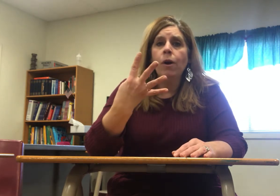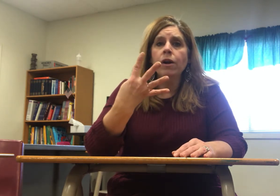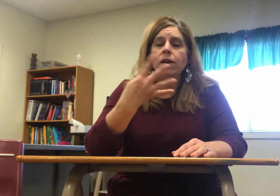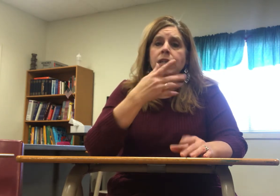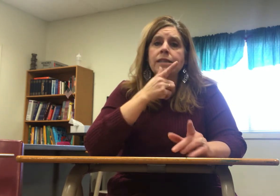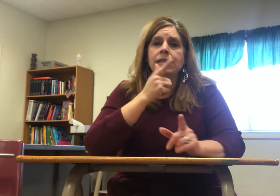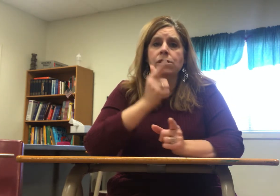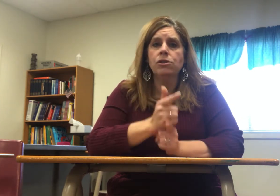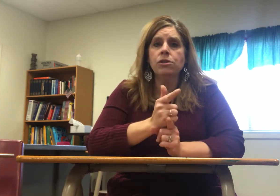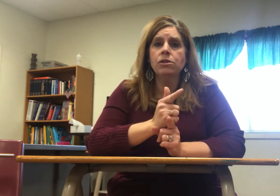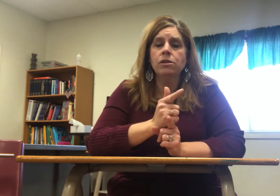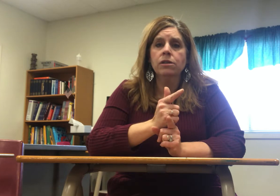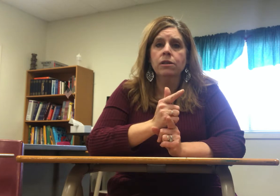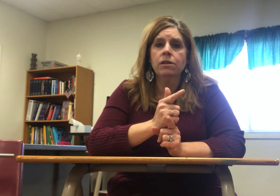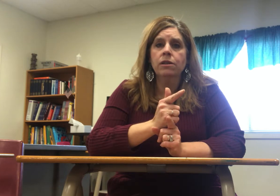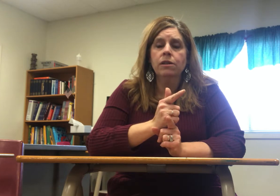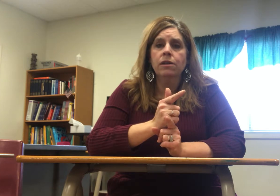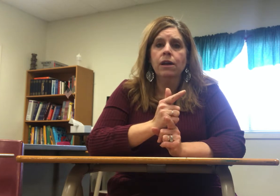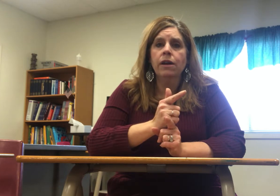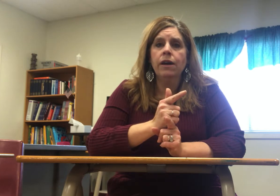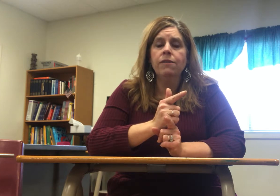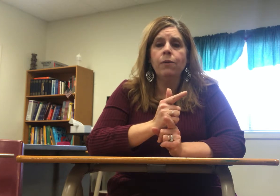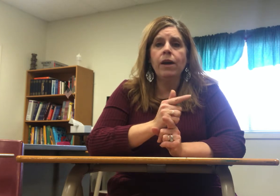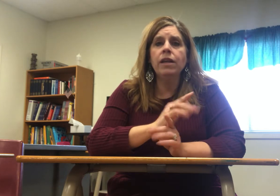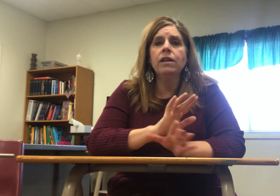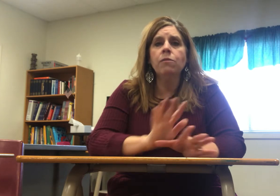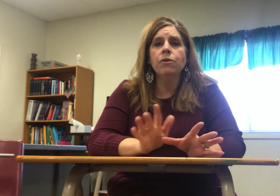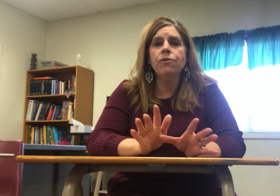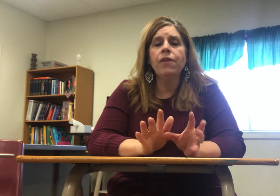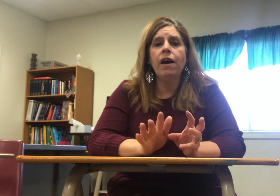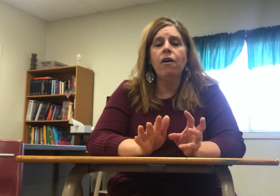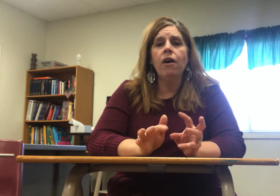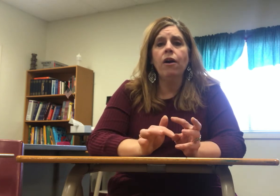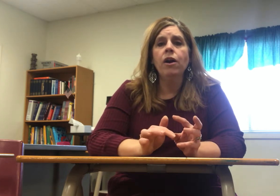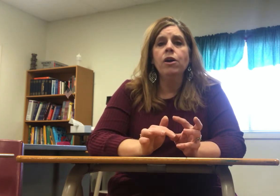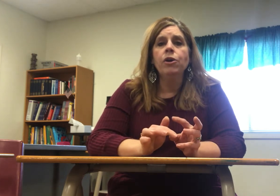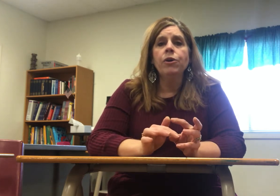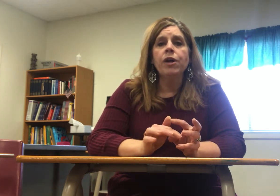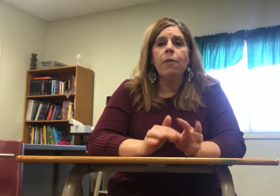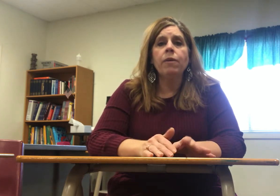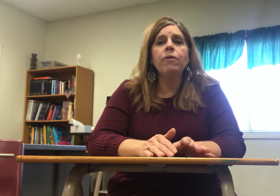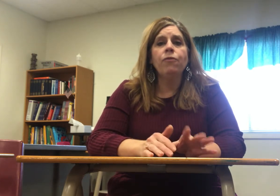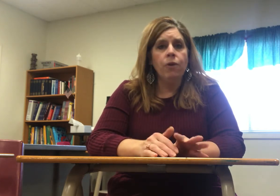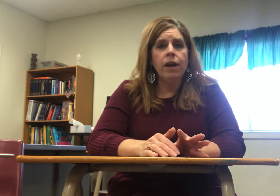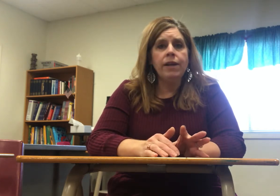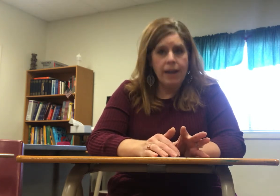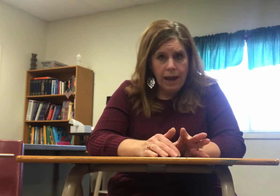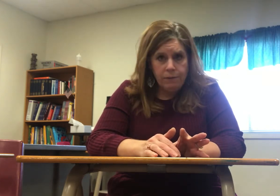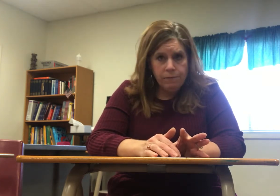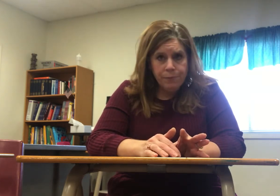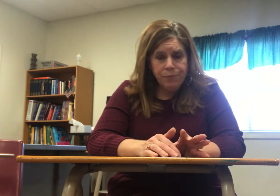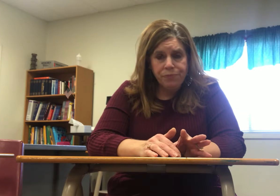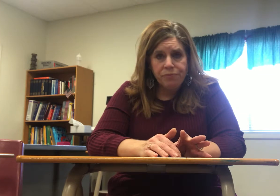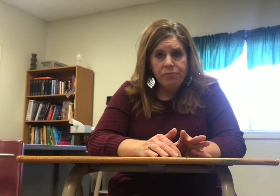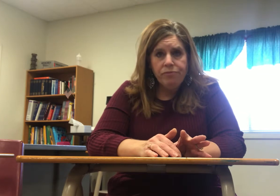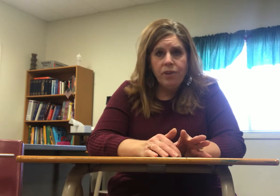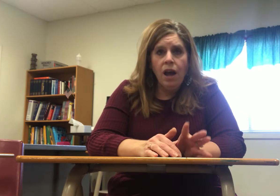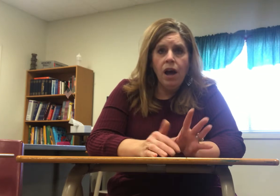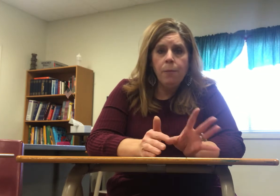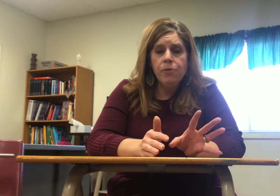sisters all right so any numbers that are coming before a noun up through